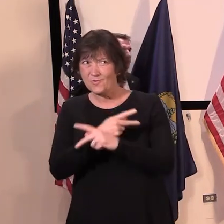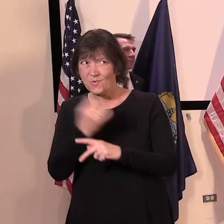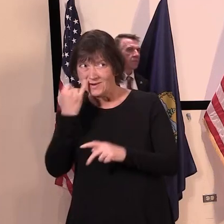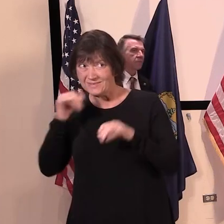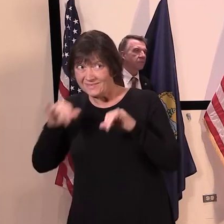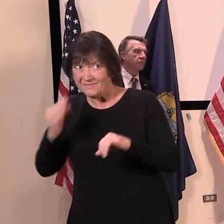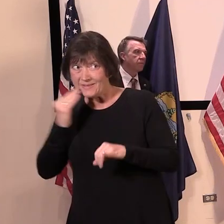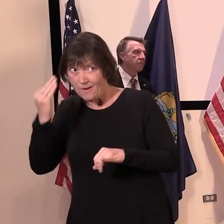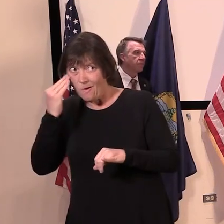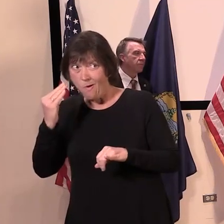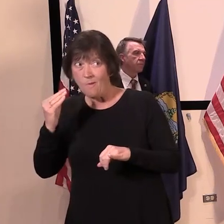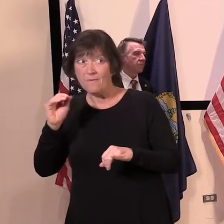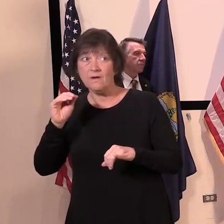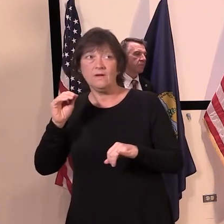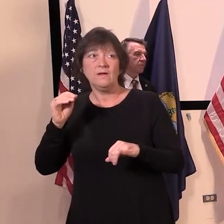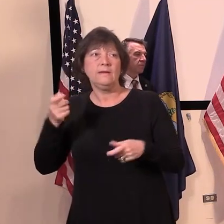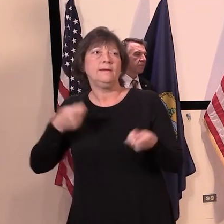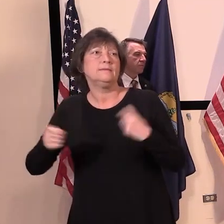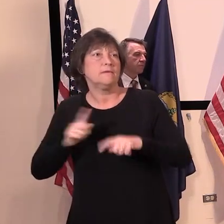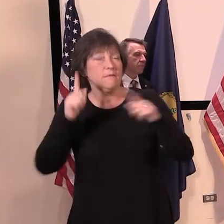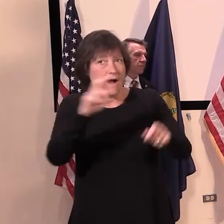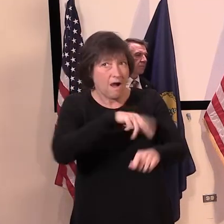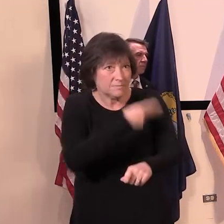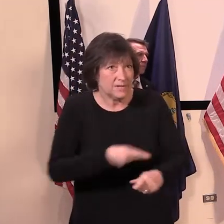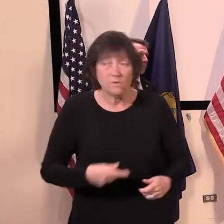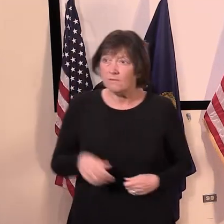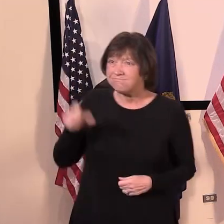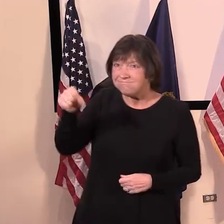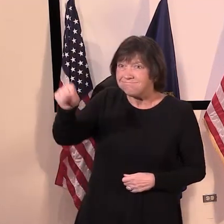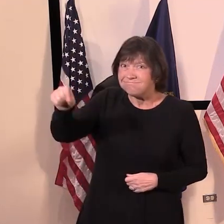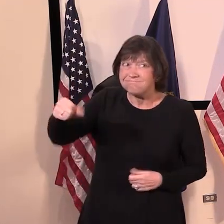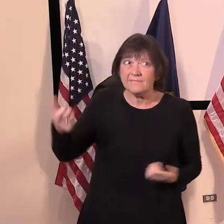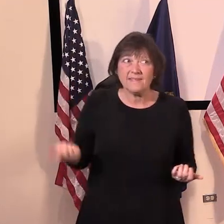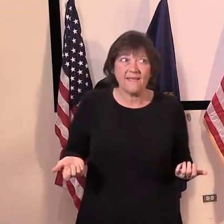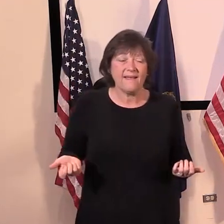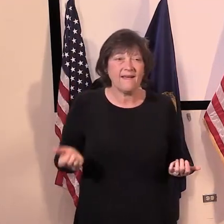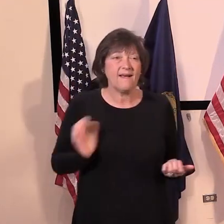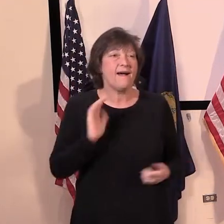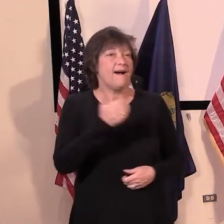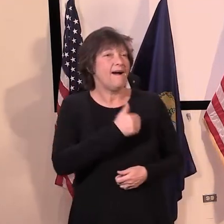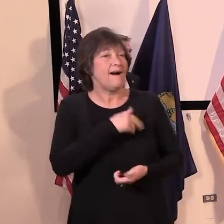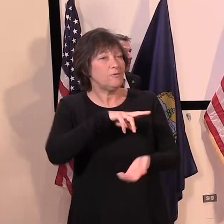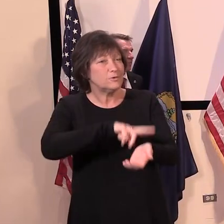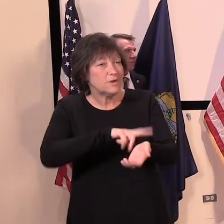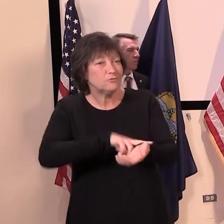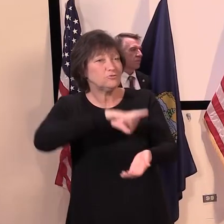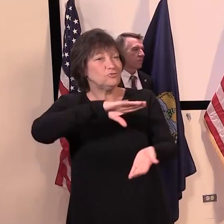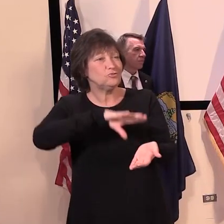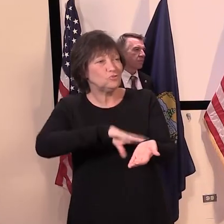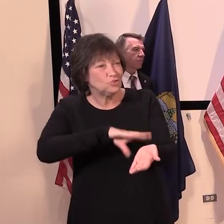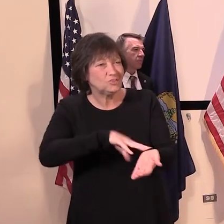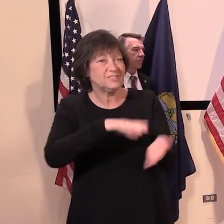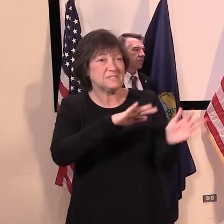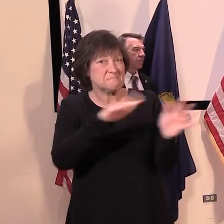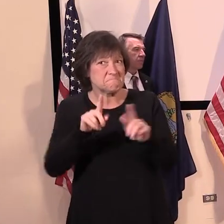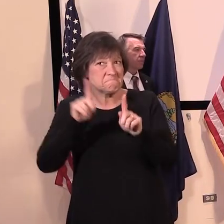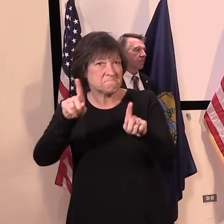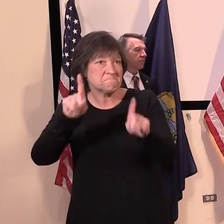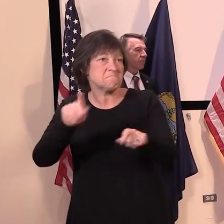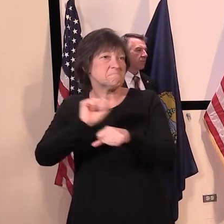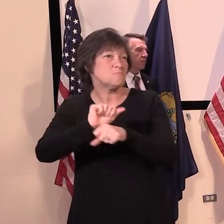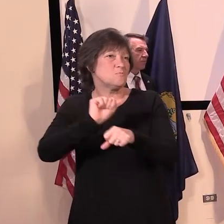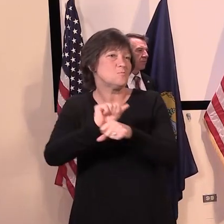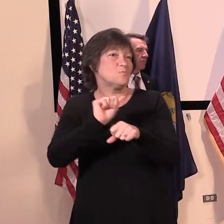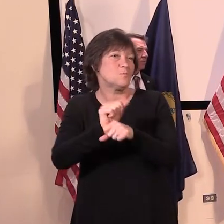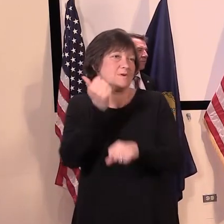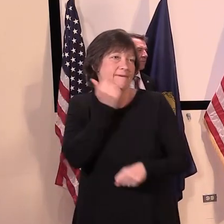I really do believe that. Our healthcare workers go to their site of employment every